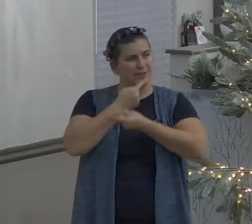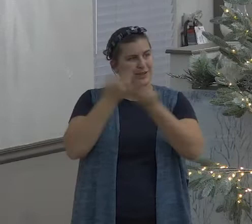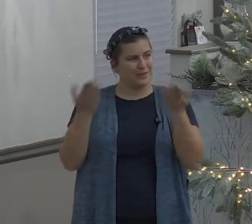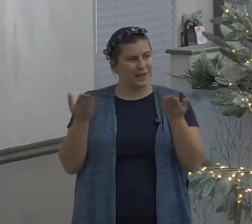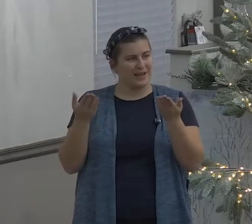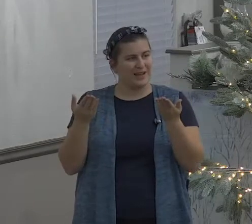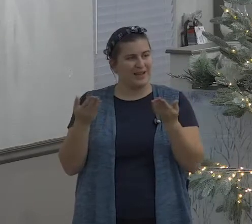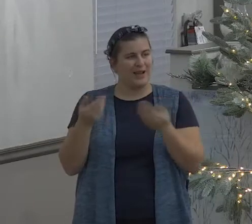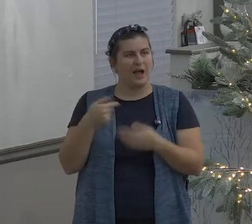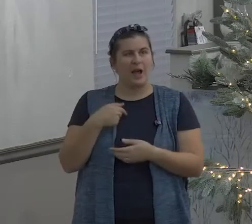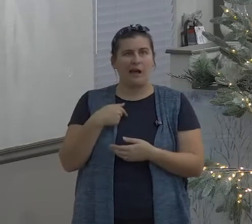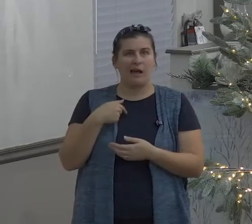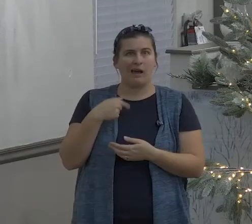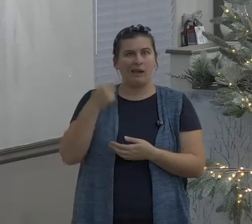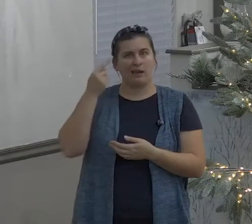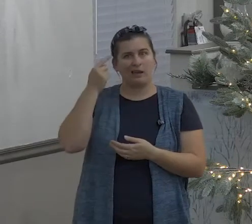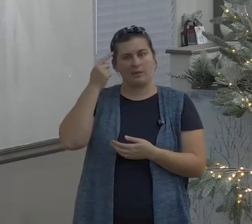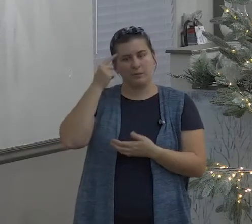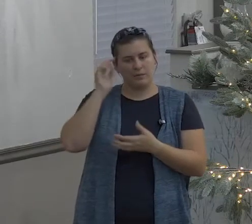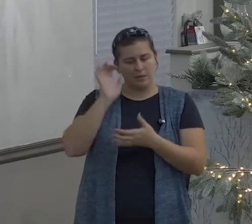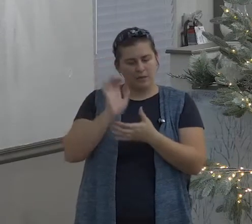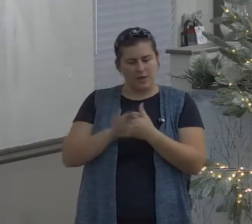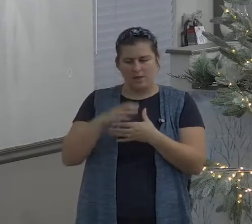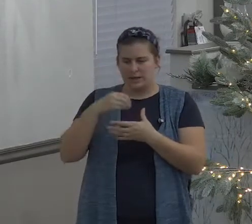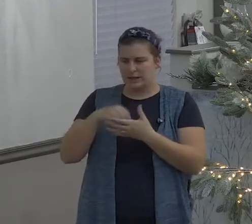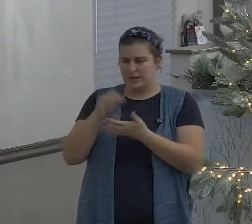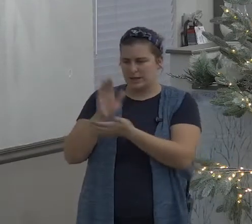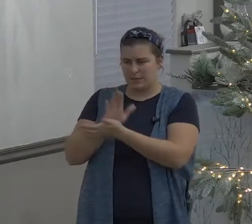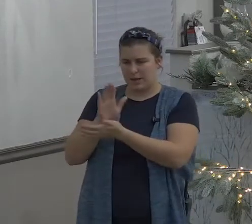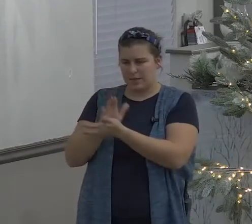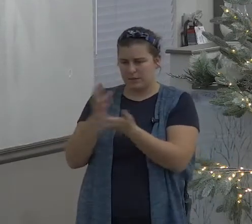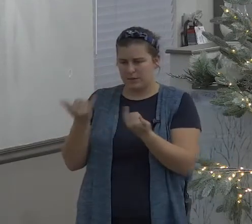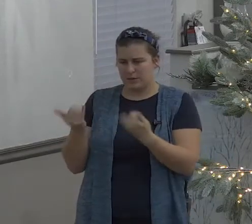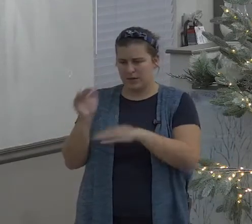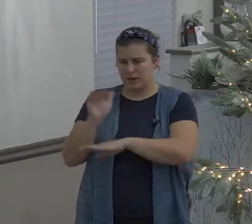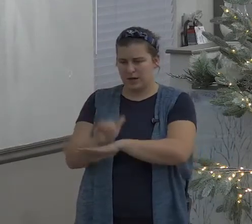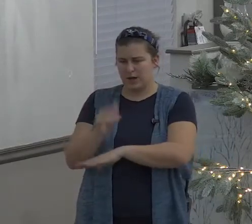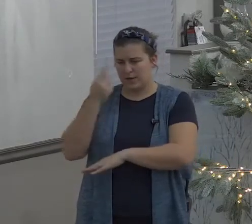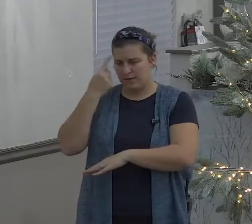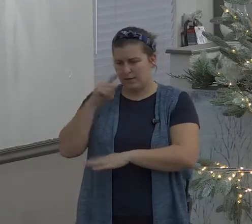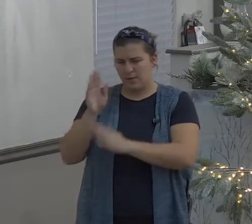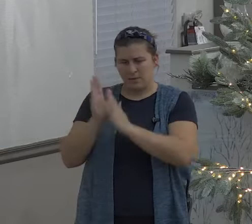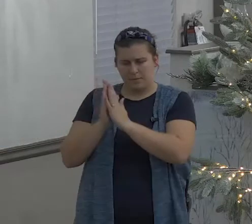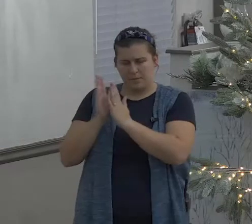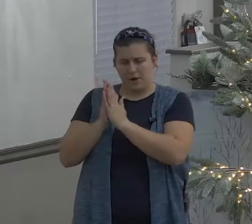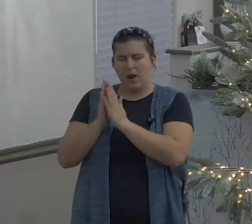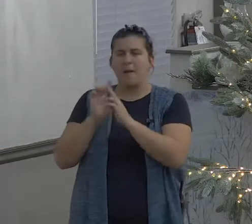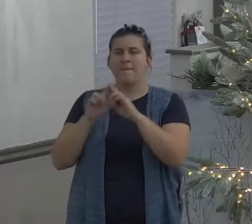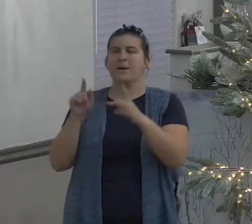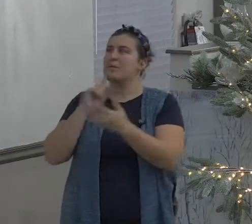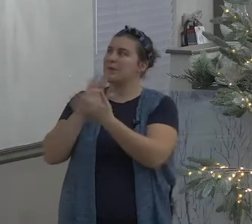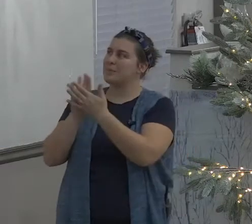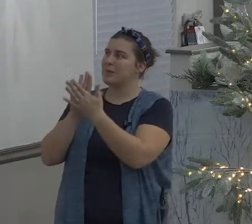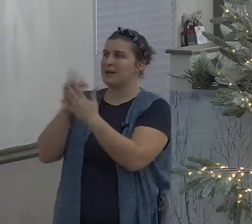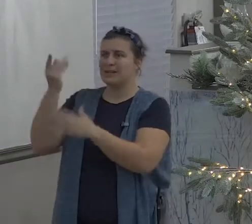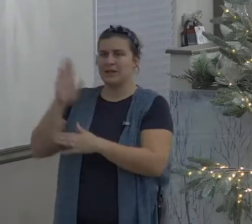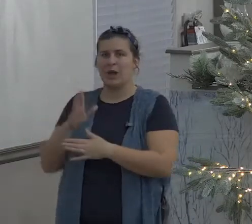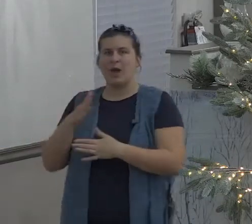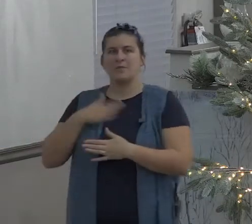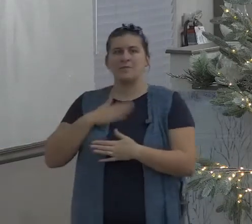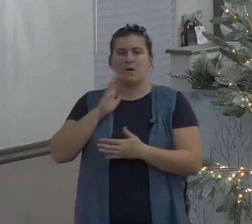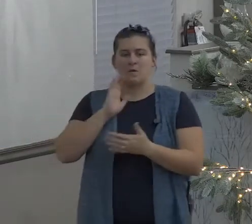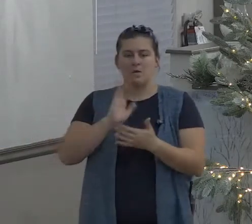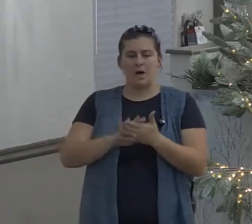many of you most of you I think all of you have prayed for Betty and thank you for that and I'm happy to